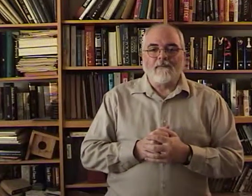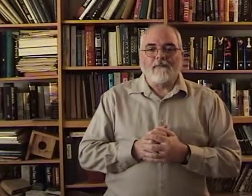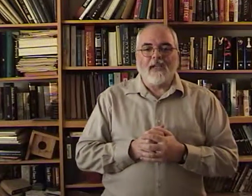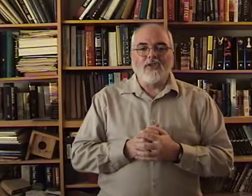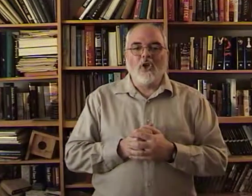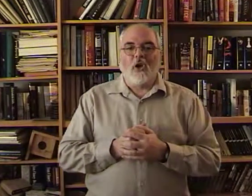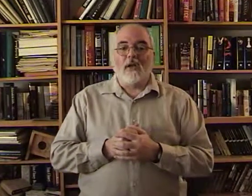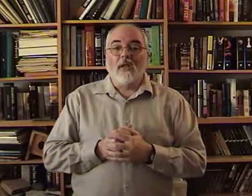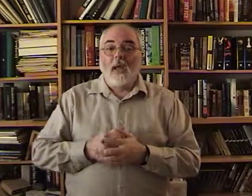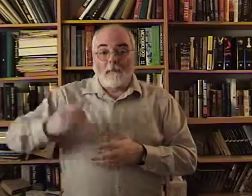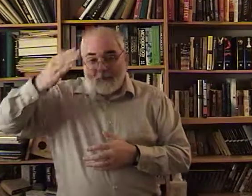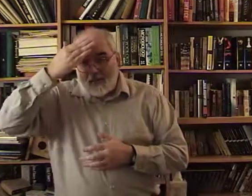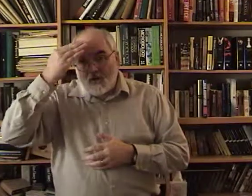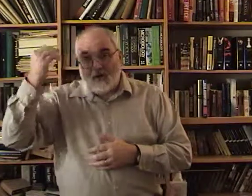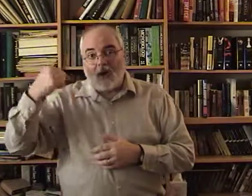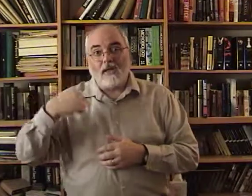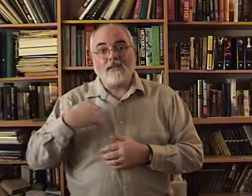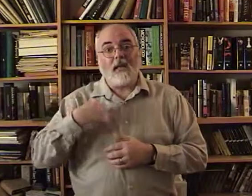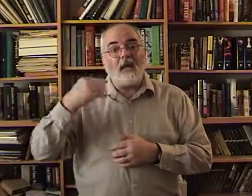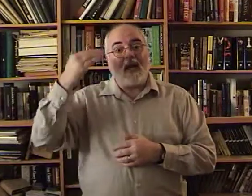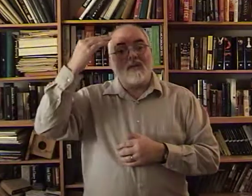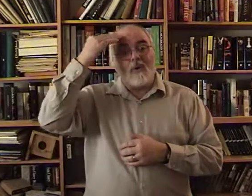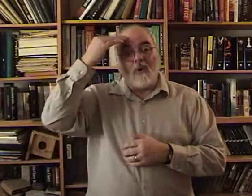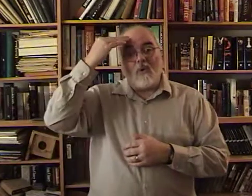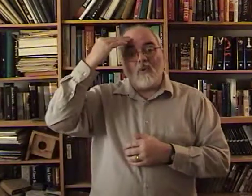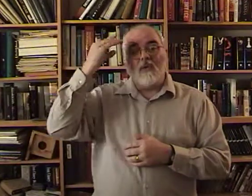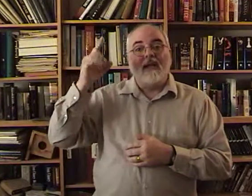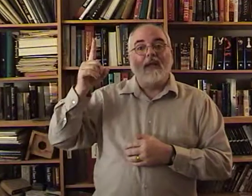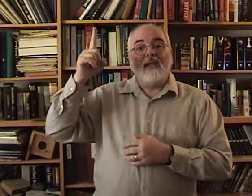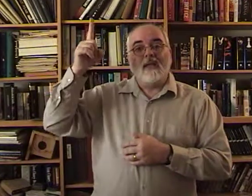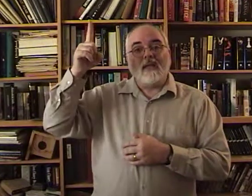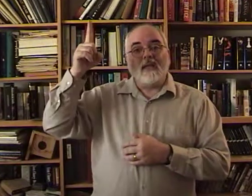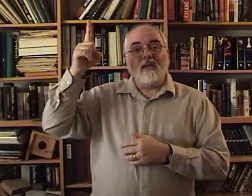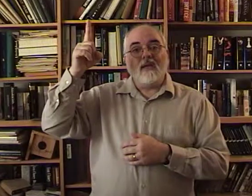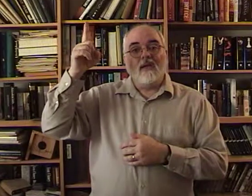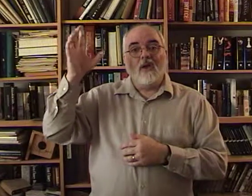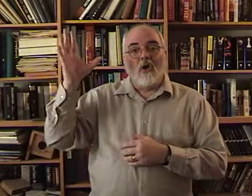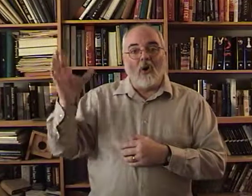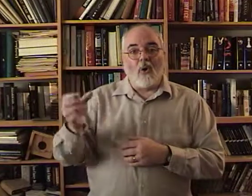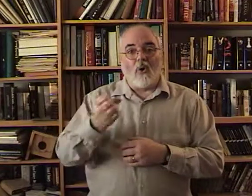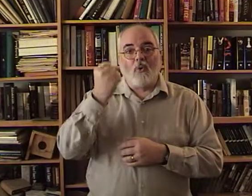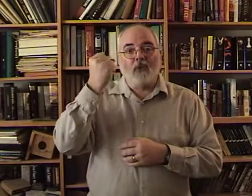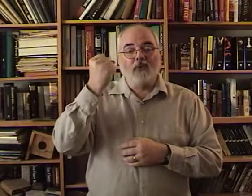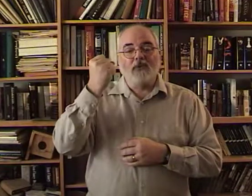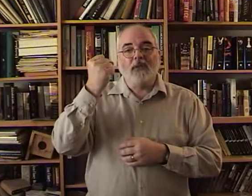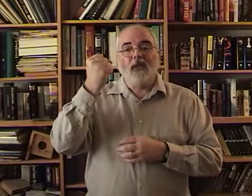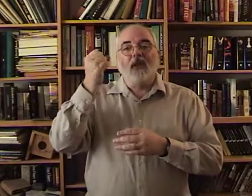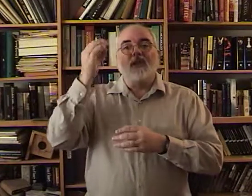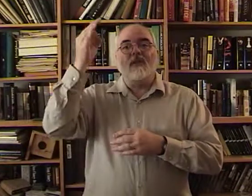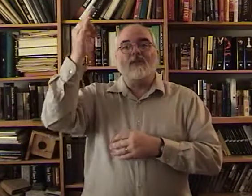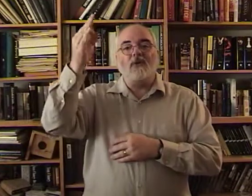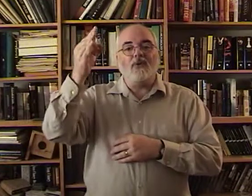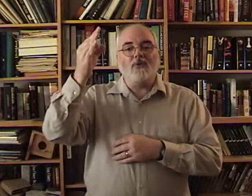It's gone. Because I know. He. Holds. The future.